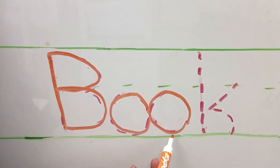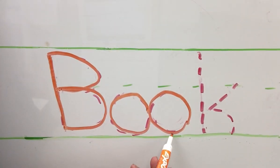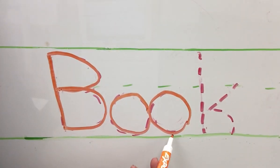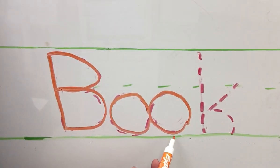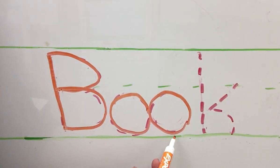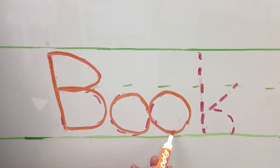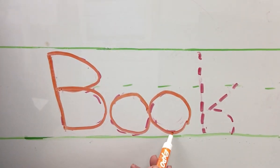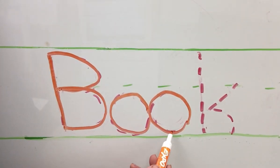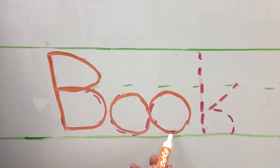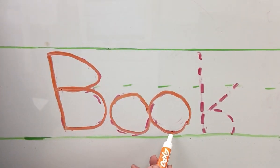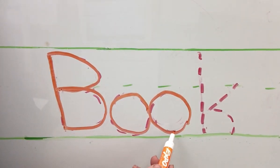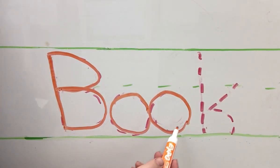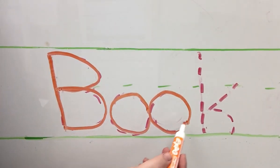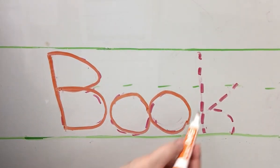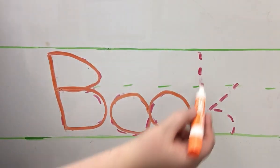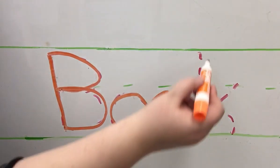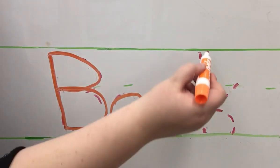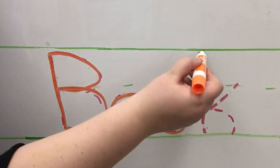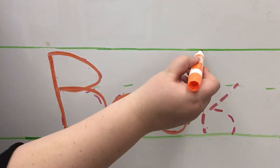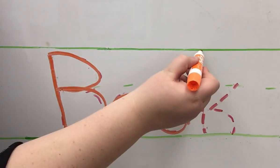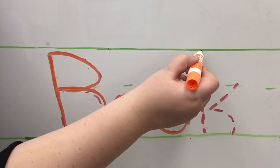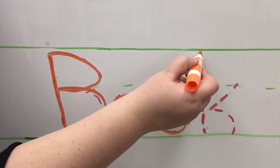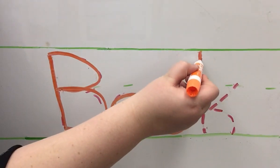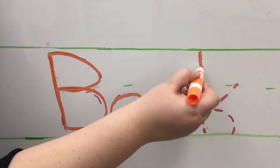lowercase O and